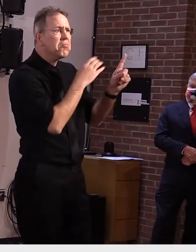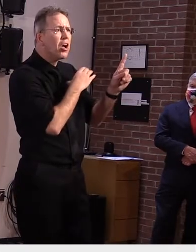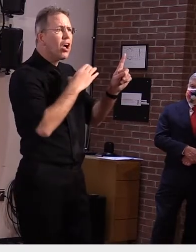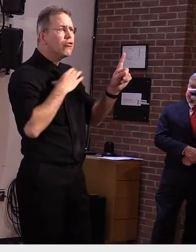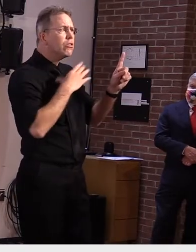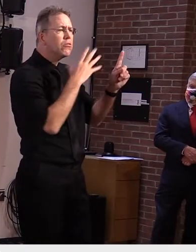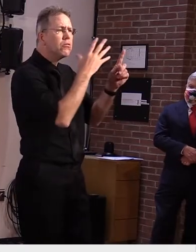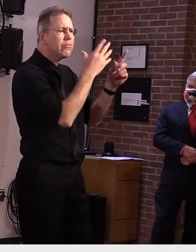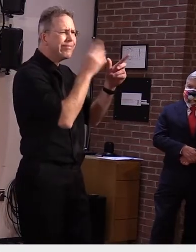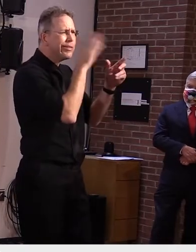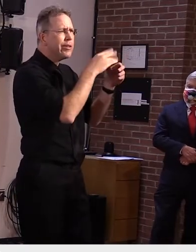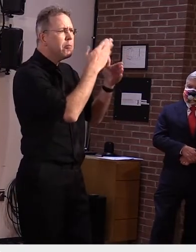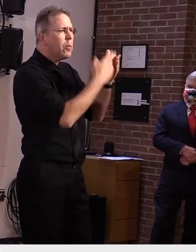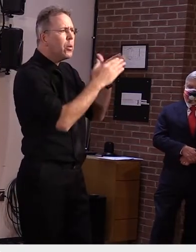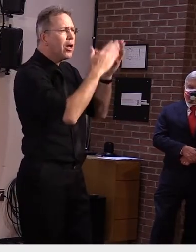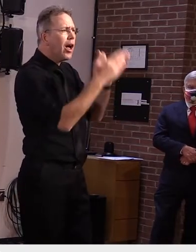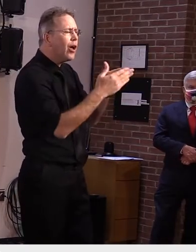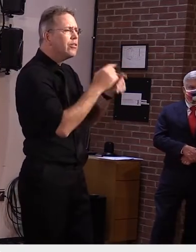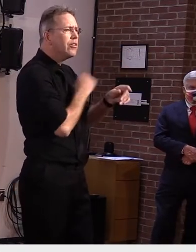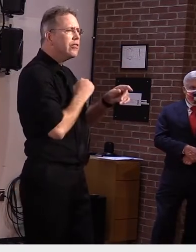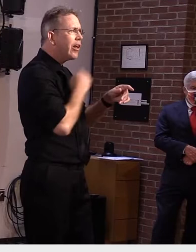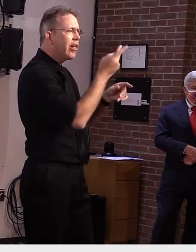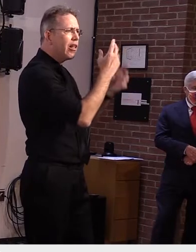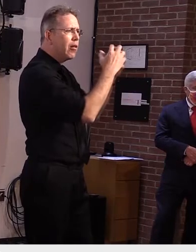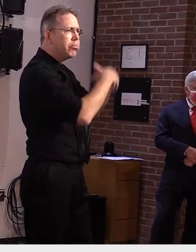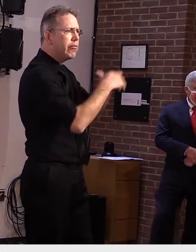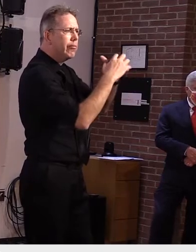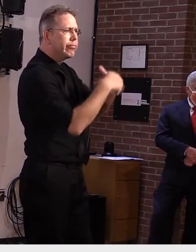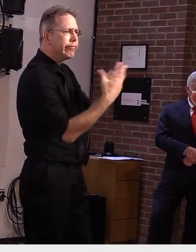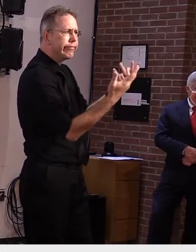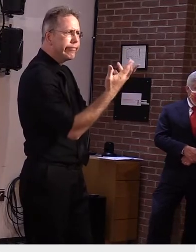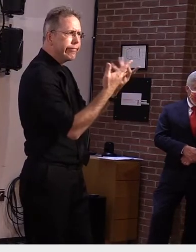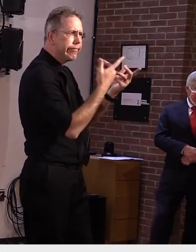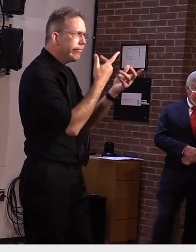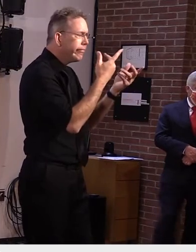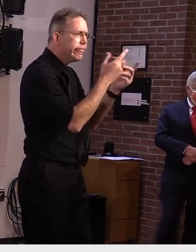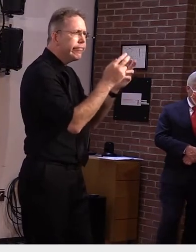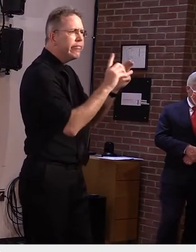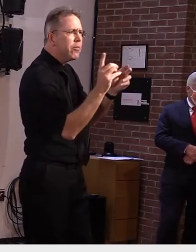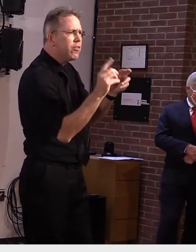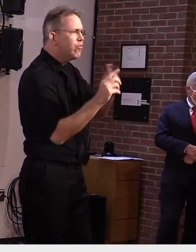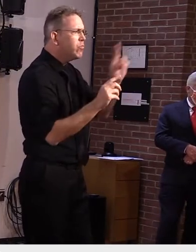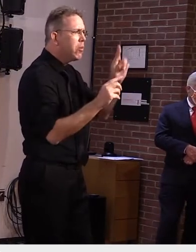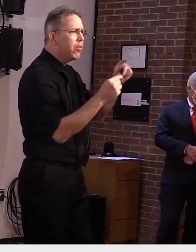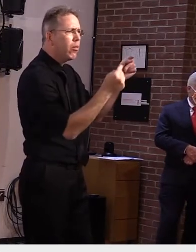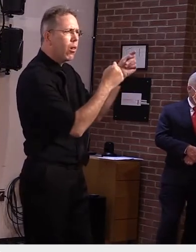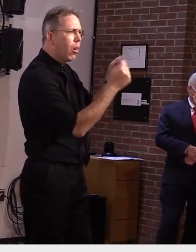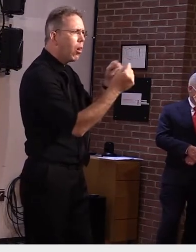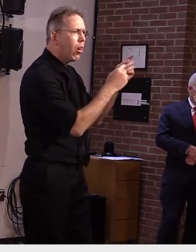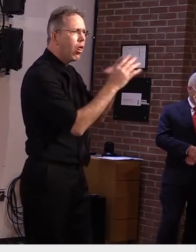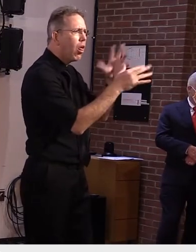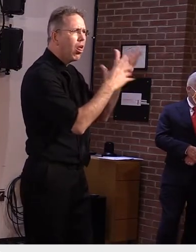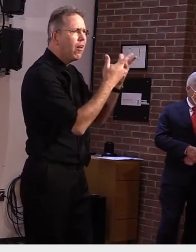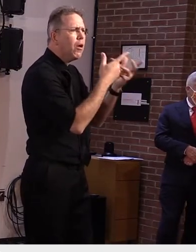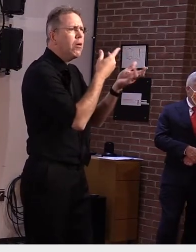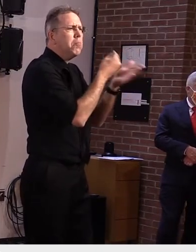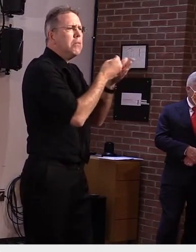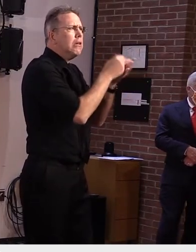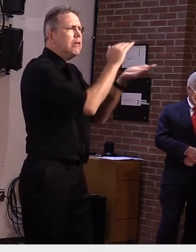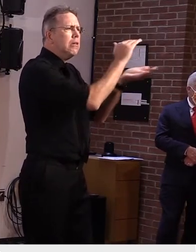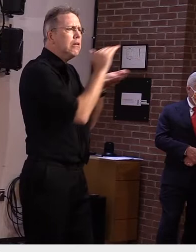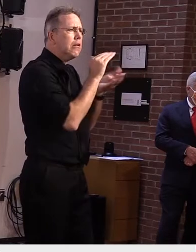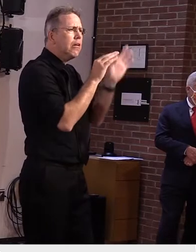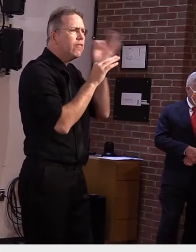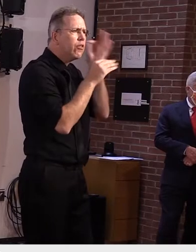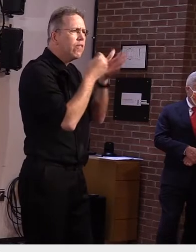uh both sides say uh you know we we've got a great package and uh you know it's the other guy that's